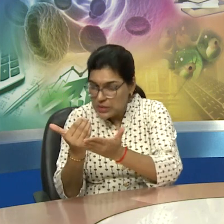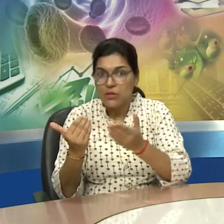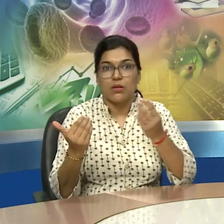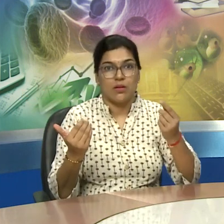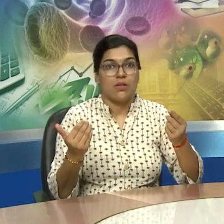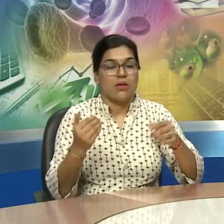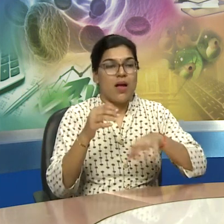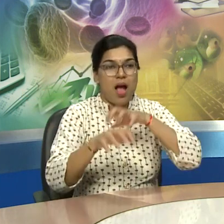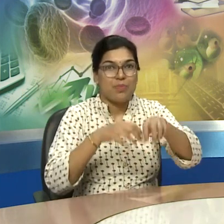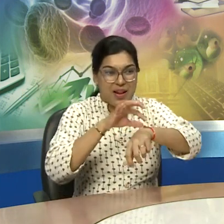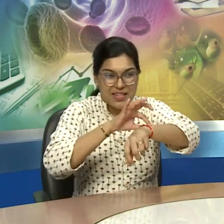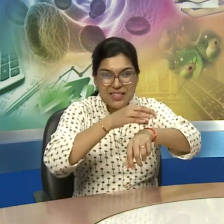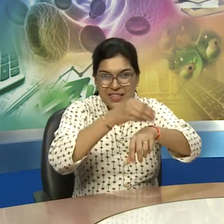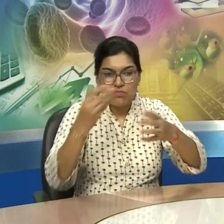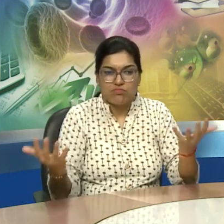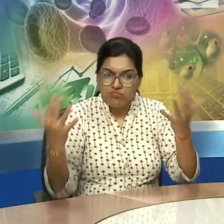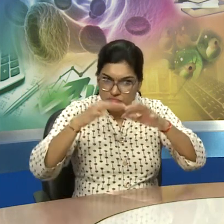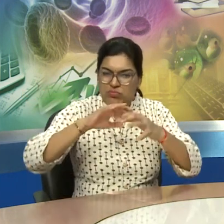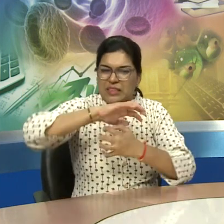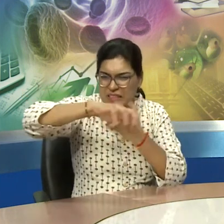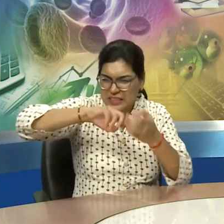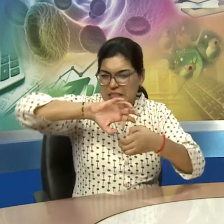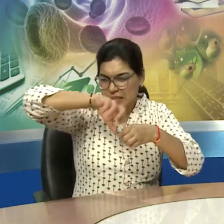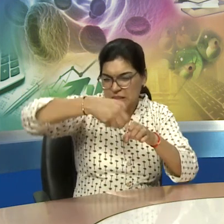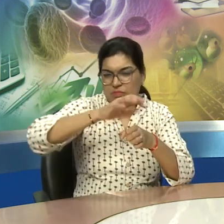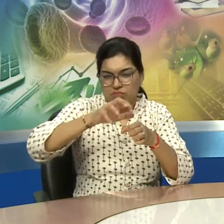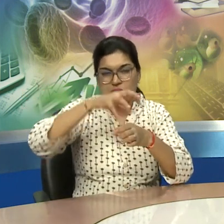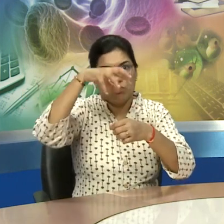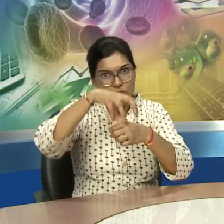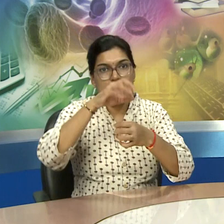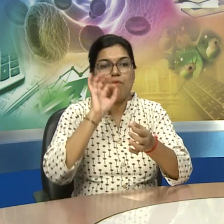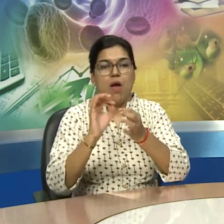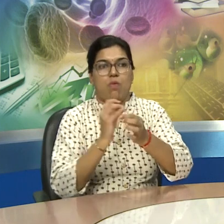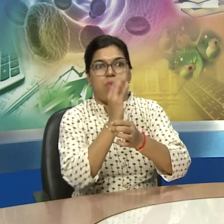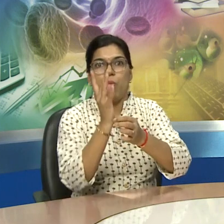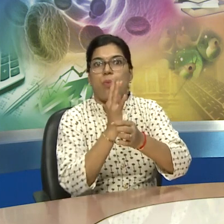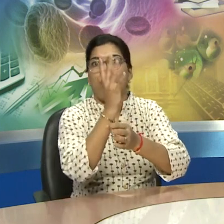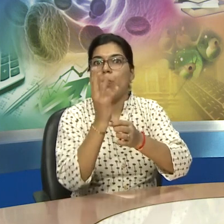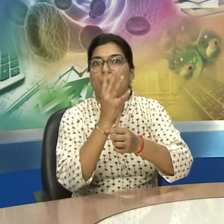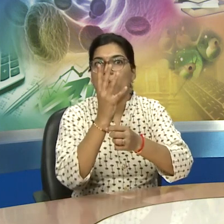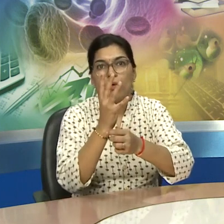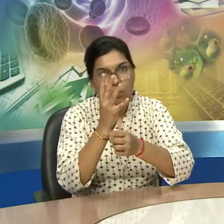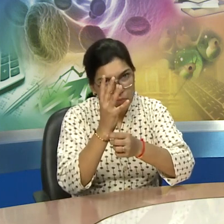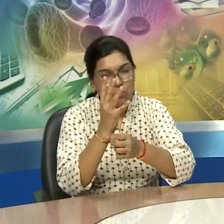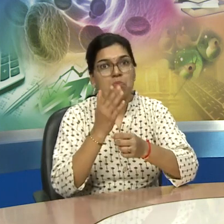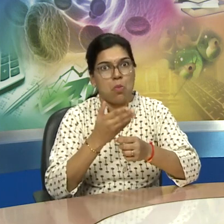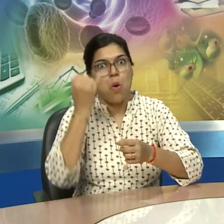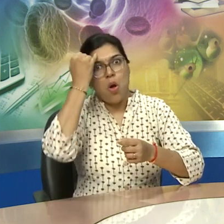so that moss was taken away and also the animal fat was used